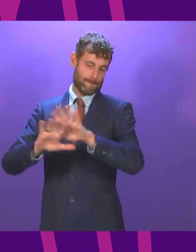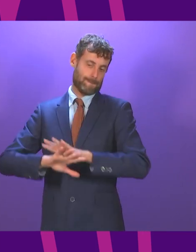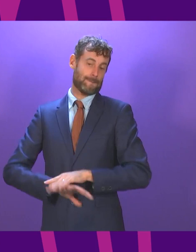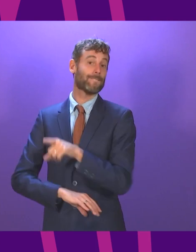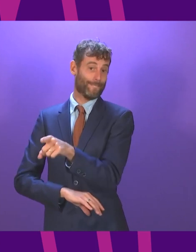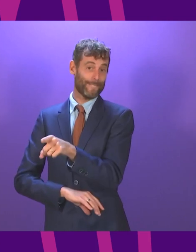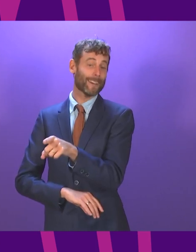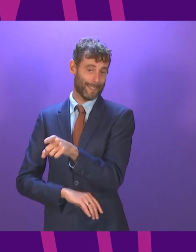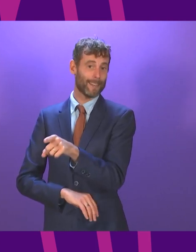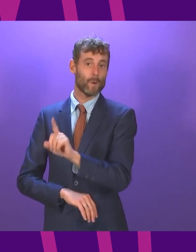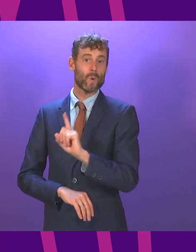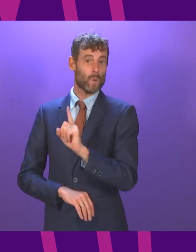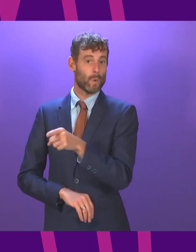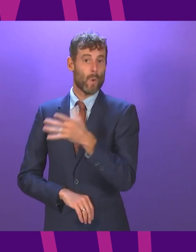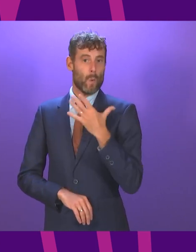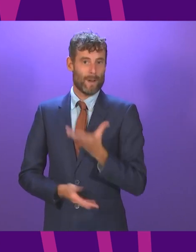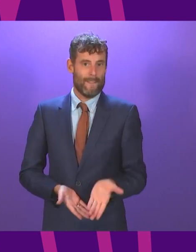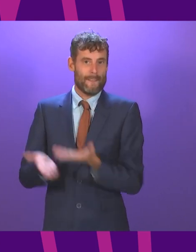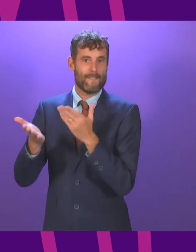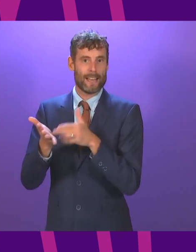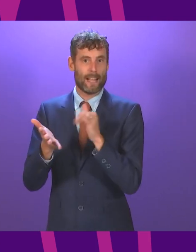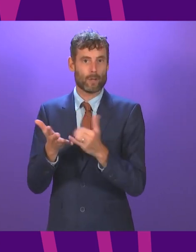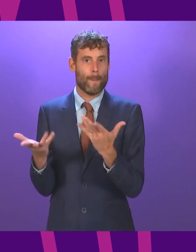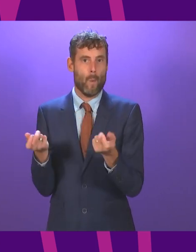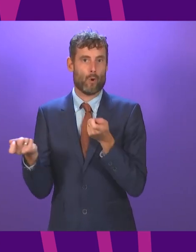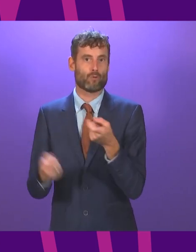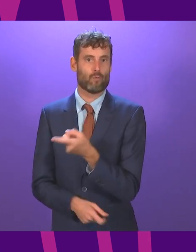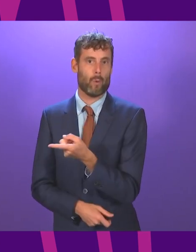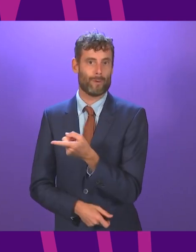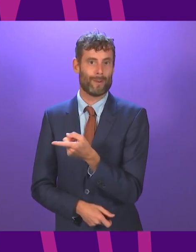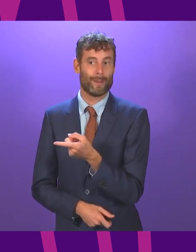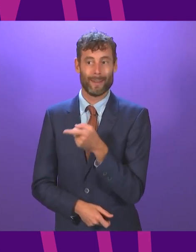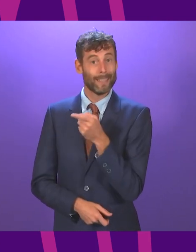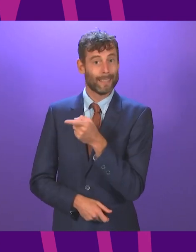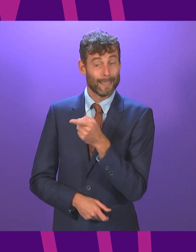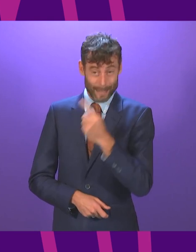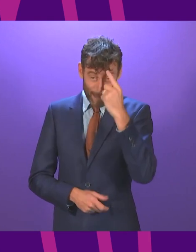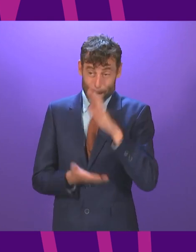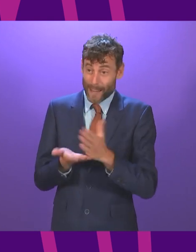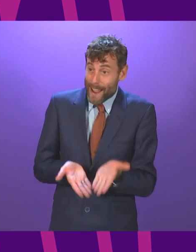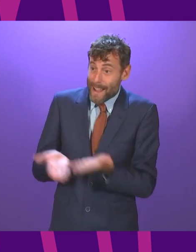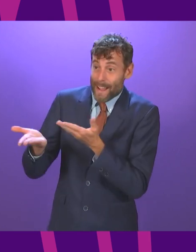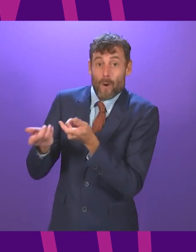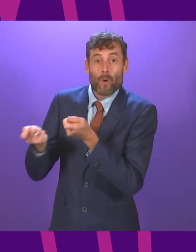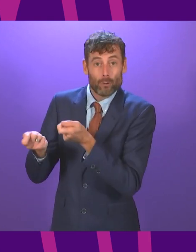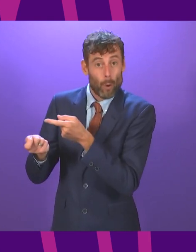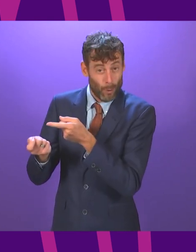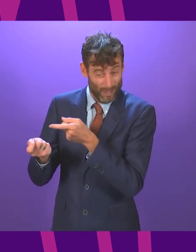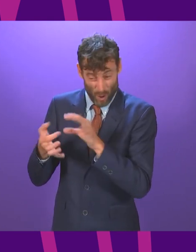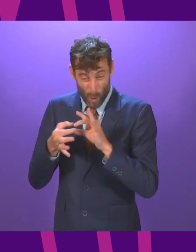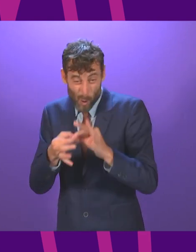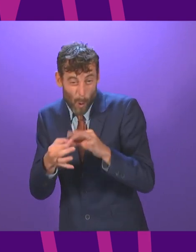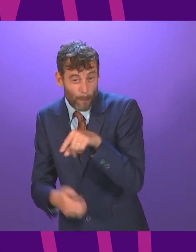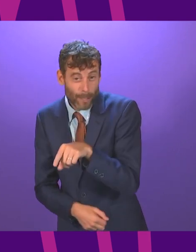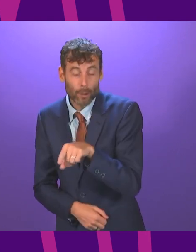opposite. It's about greater control for Nicola Sturgeon and the SNP, not cooperation. The Greens can't pretend to be in government and